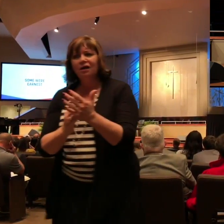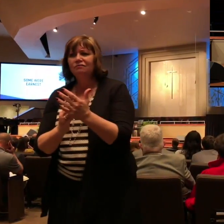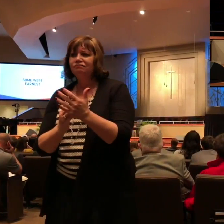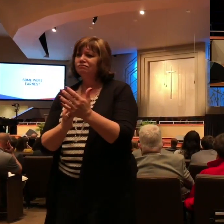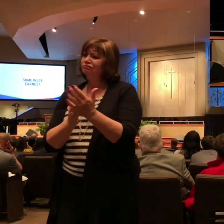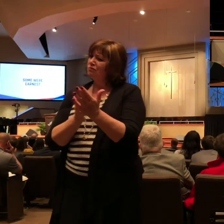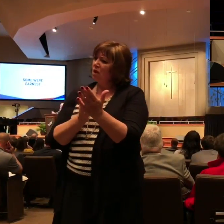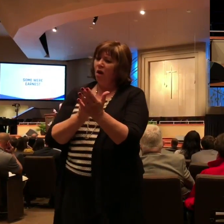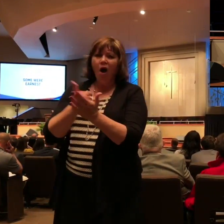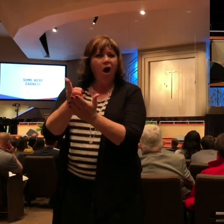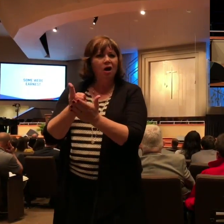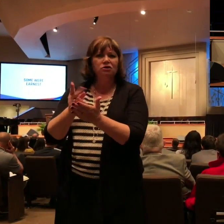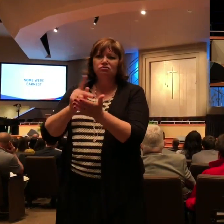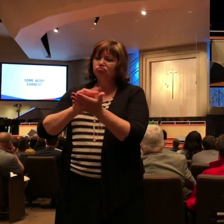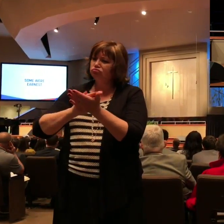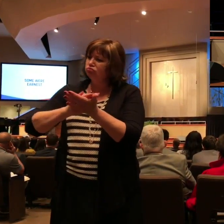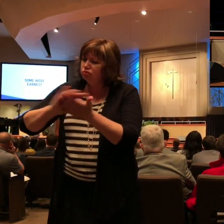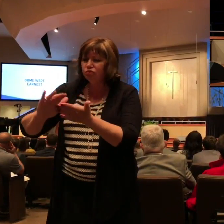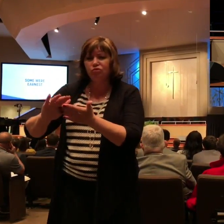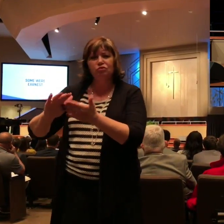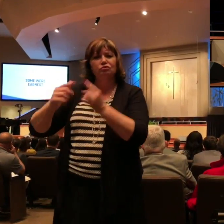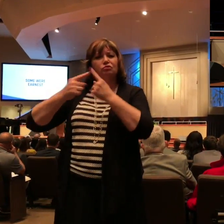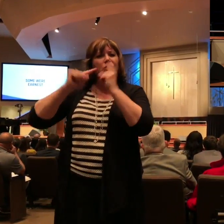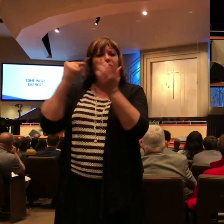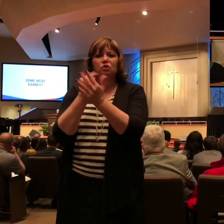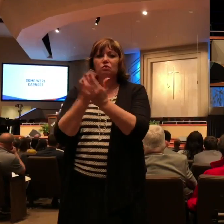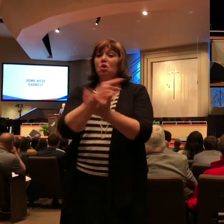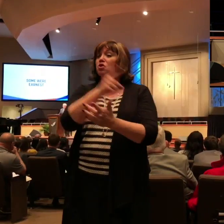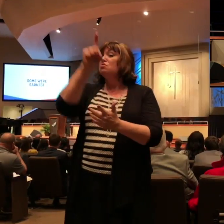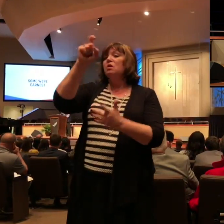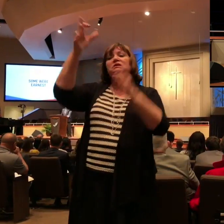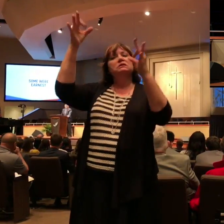you tonight? Decide to be an encourager.